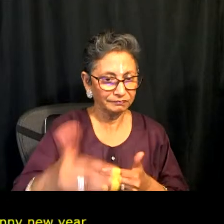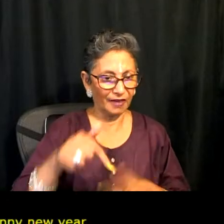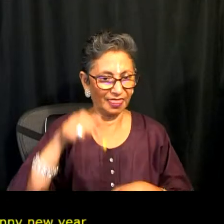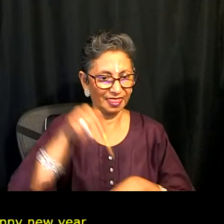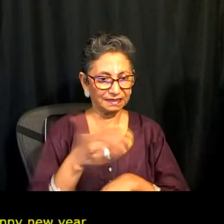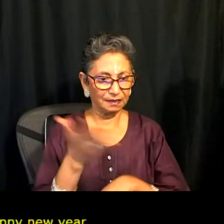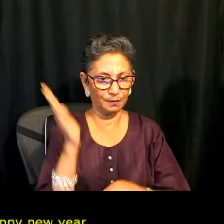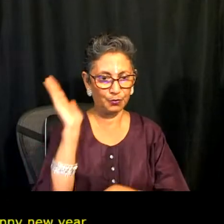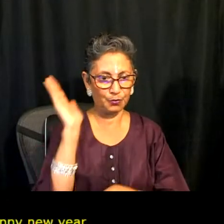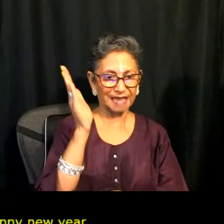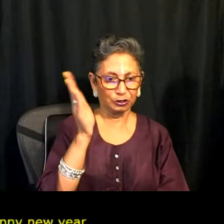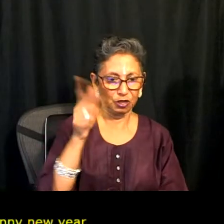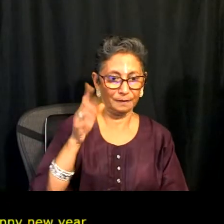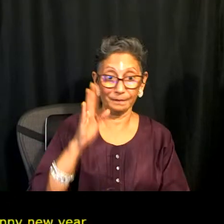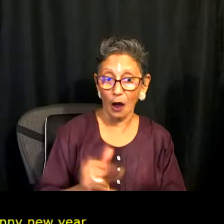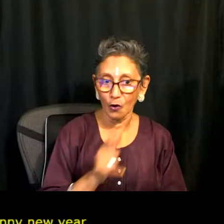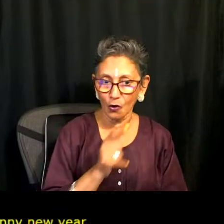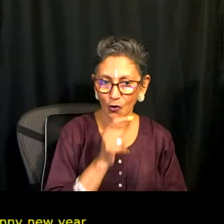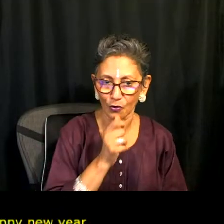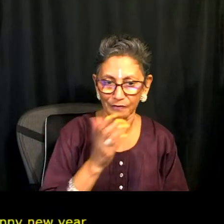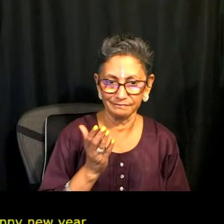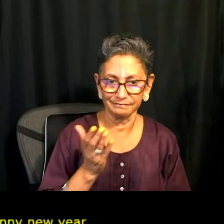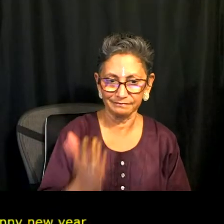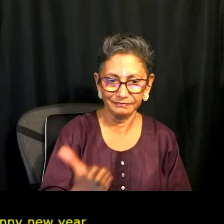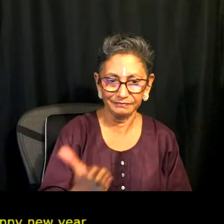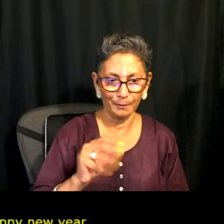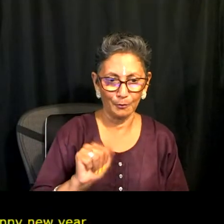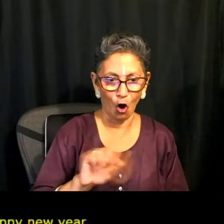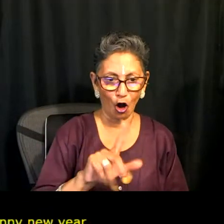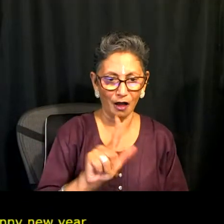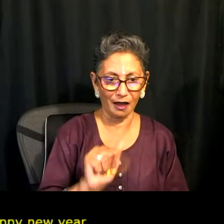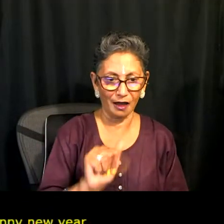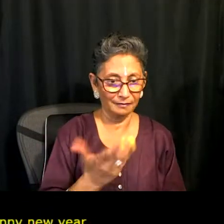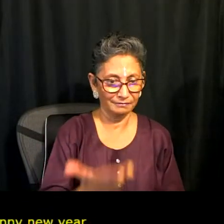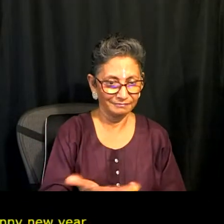She will be our moderator for this evening.